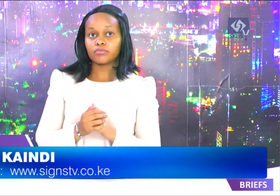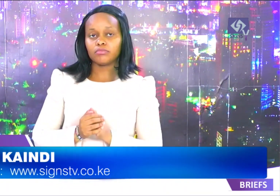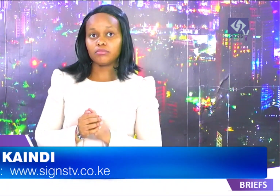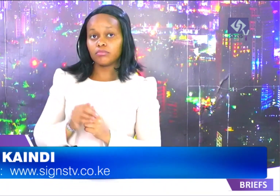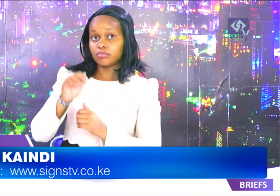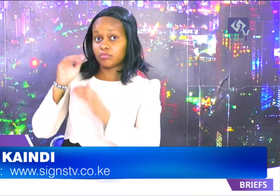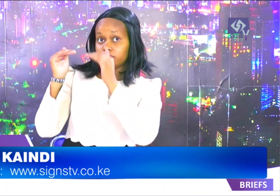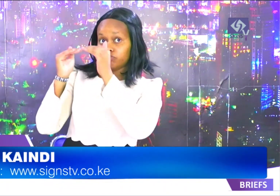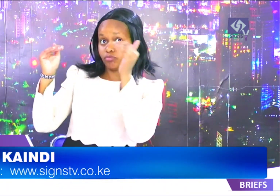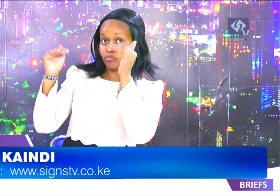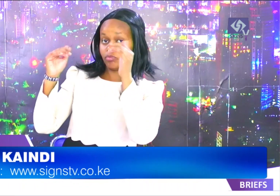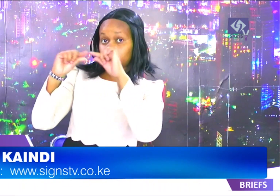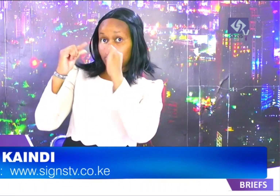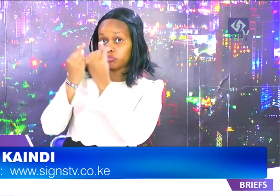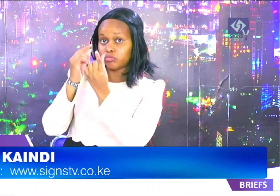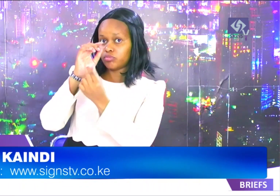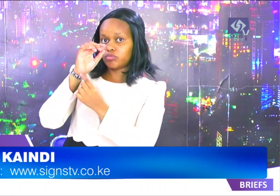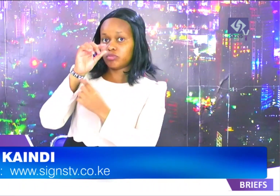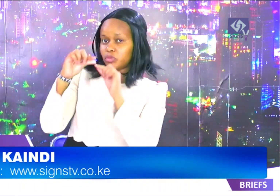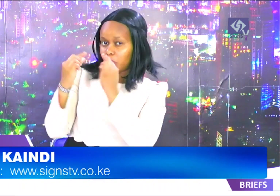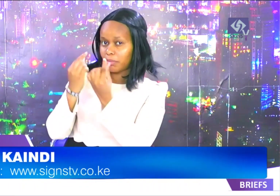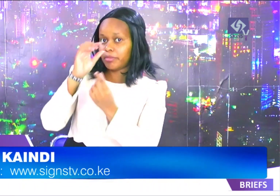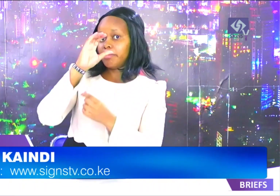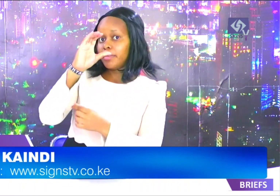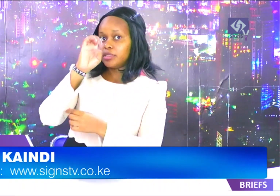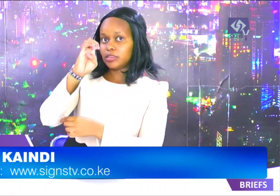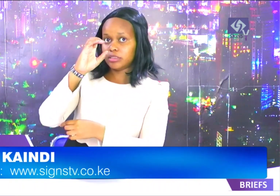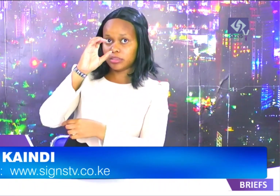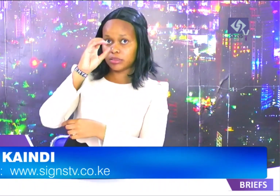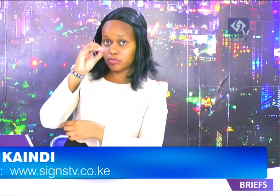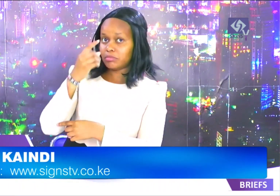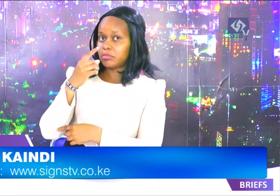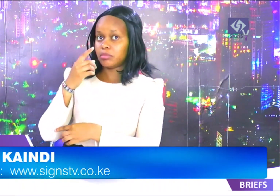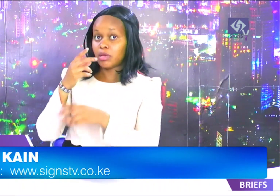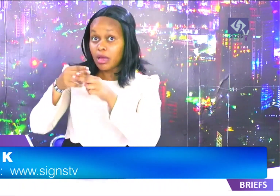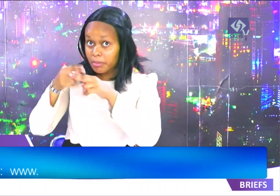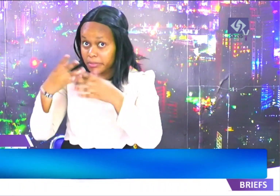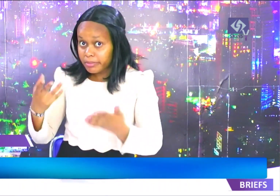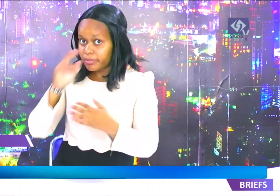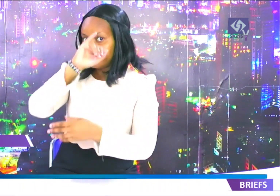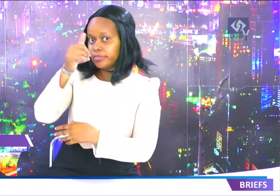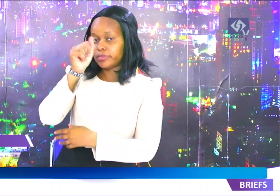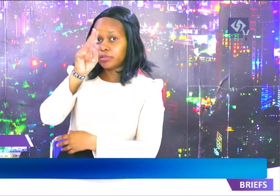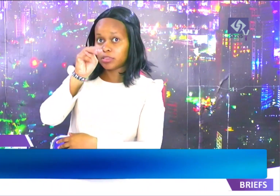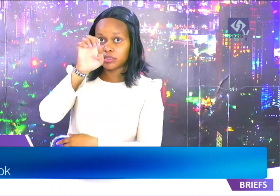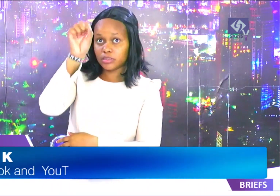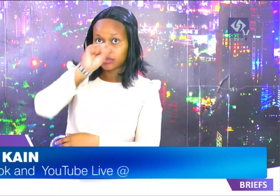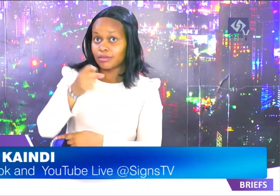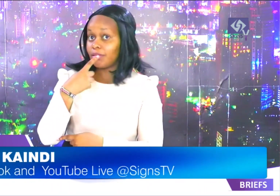Kenyans affordable health care. According to Equity Group CEO James Mwangi,